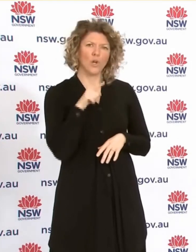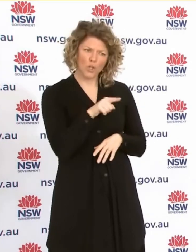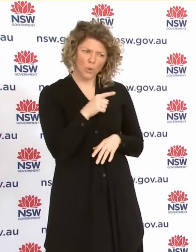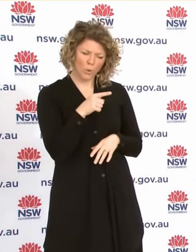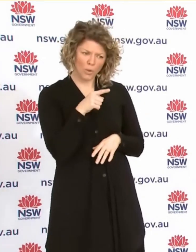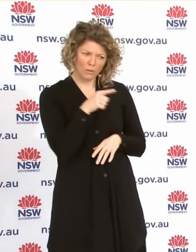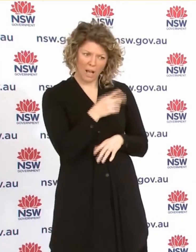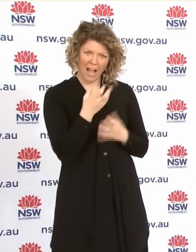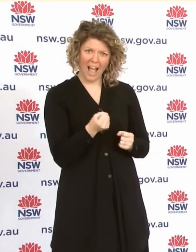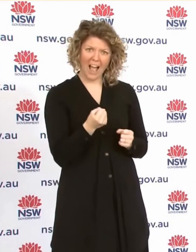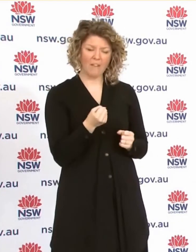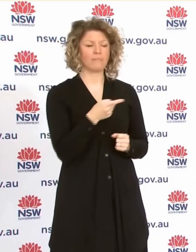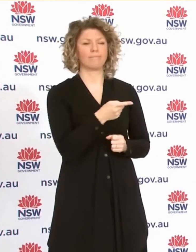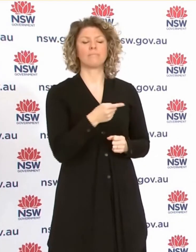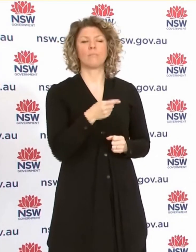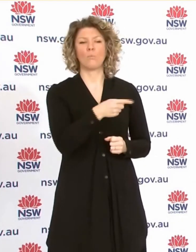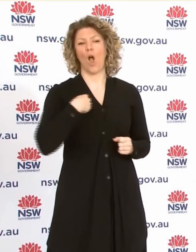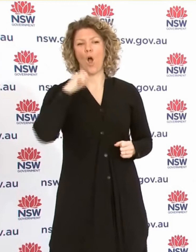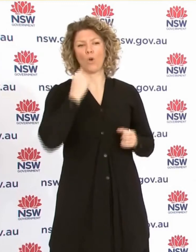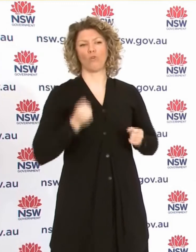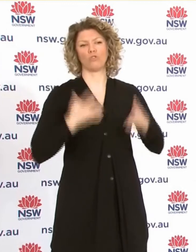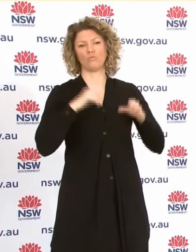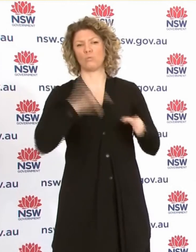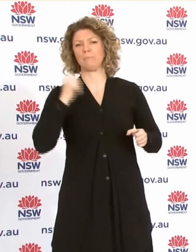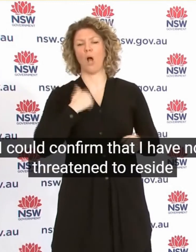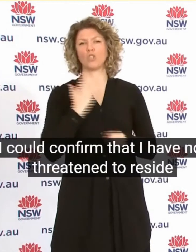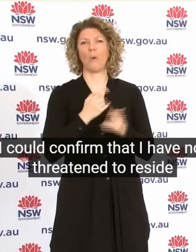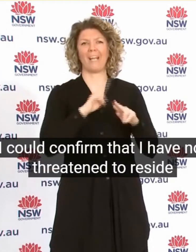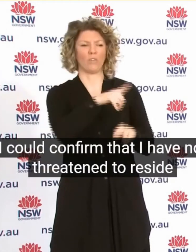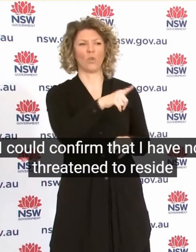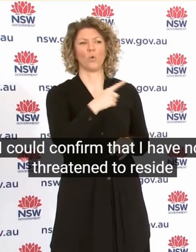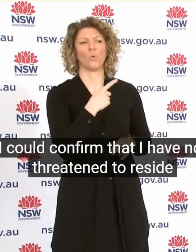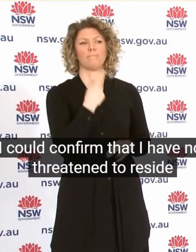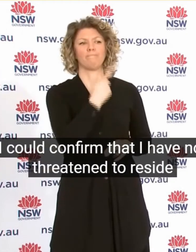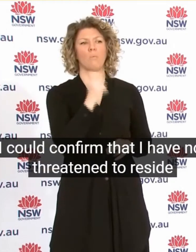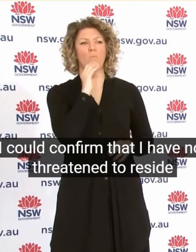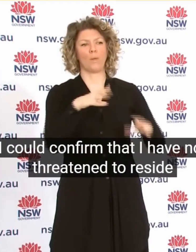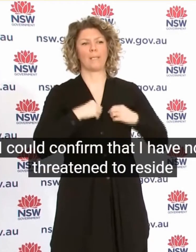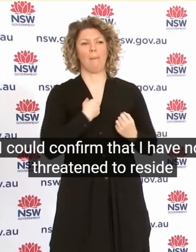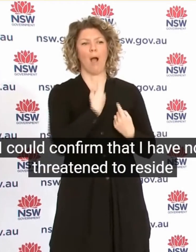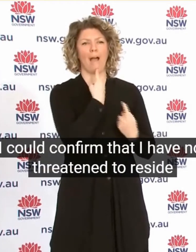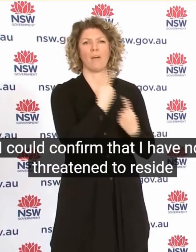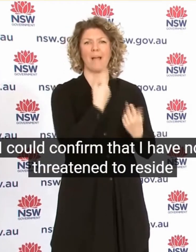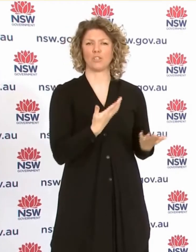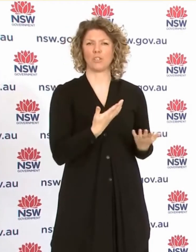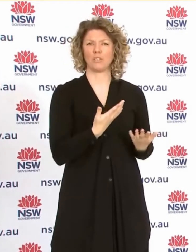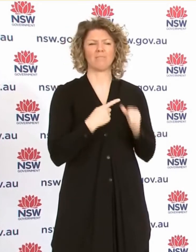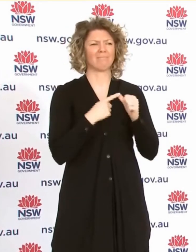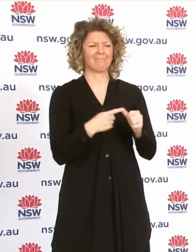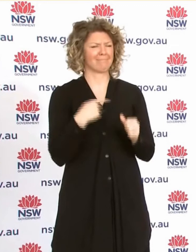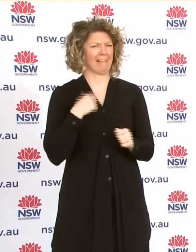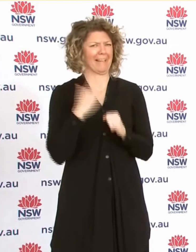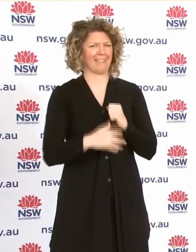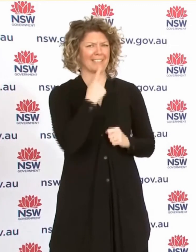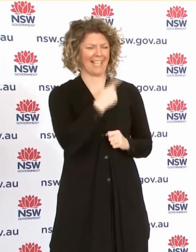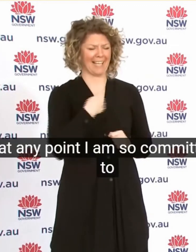Unless More Restrictions Have Brought In I Can Confirm That I Have Not Threatened To Resign At Any Point